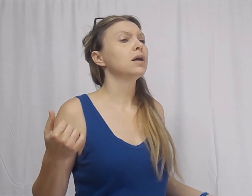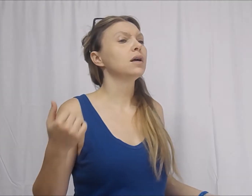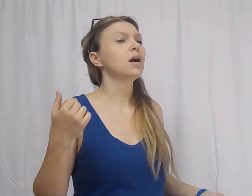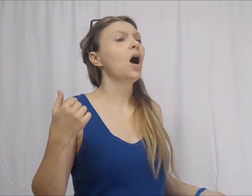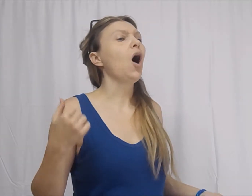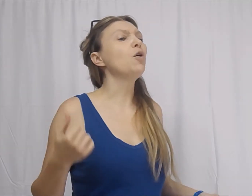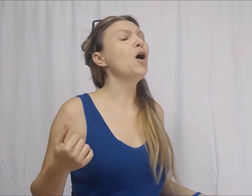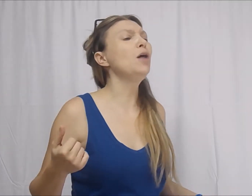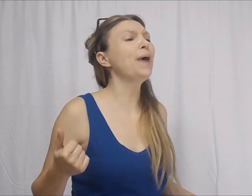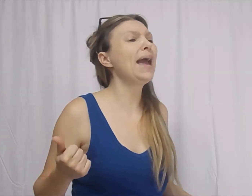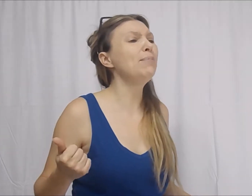Hold on, baby.